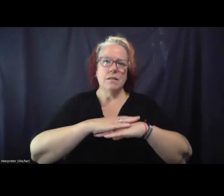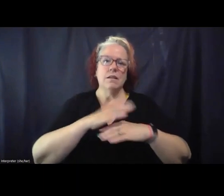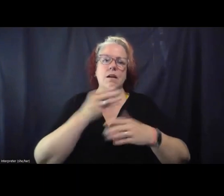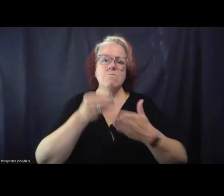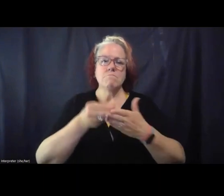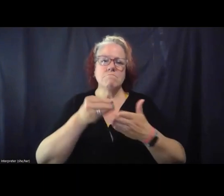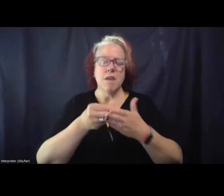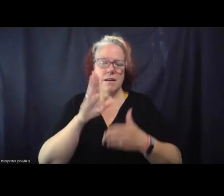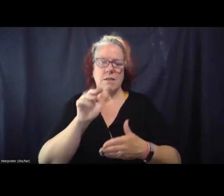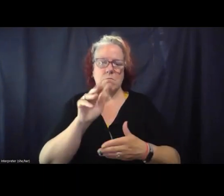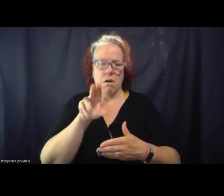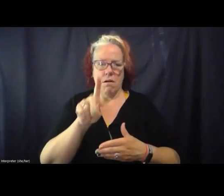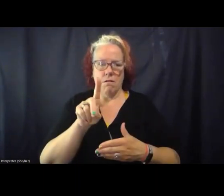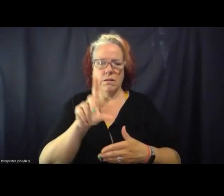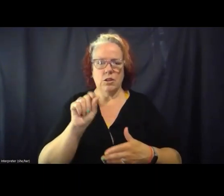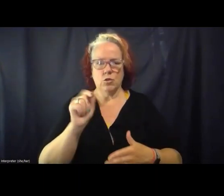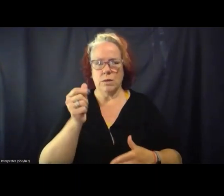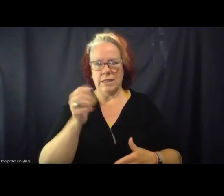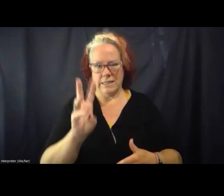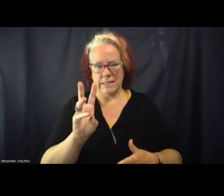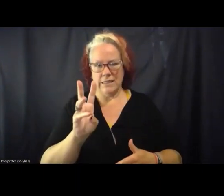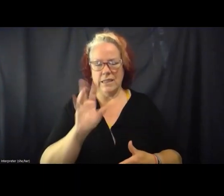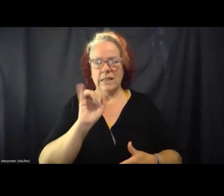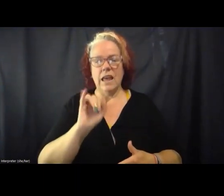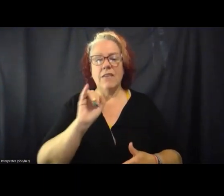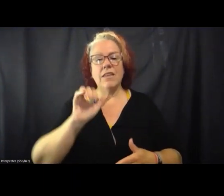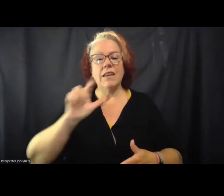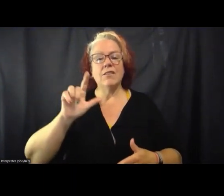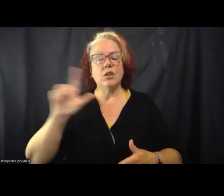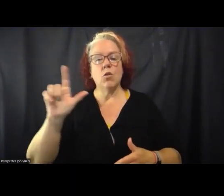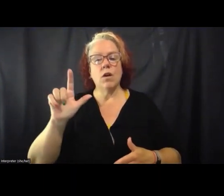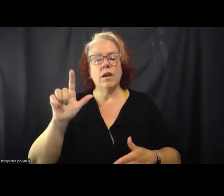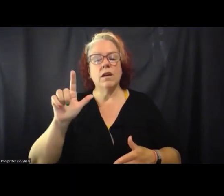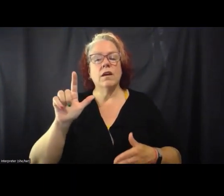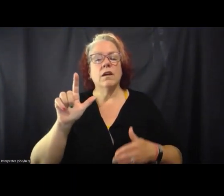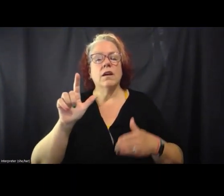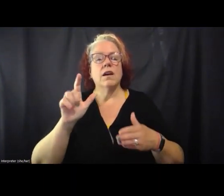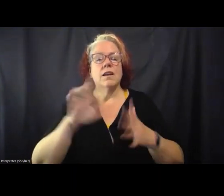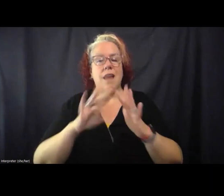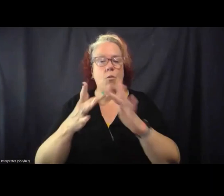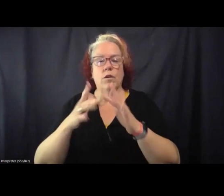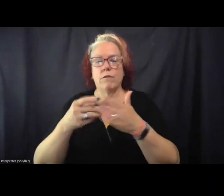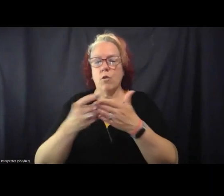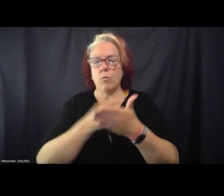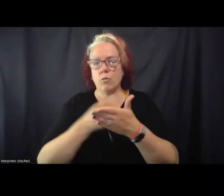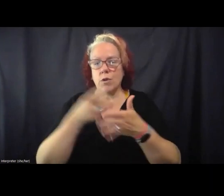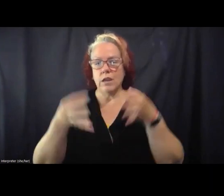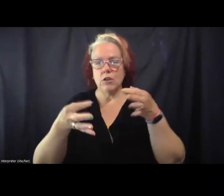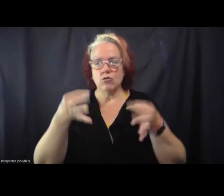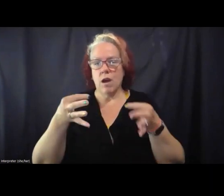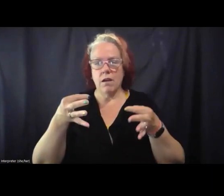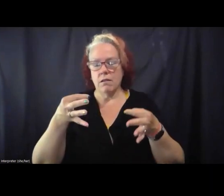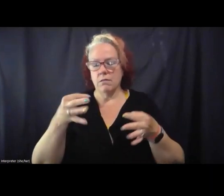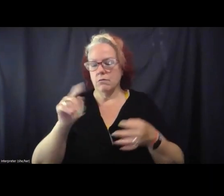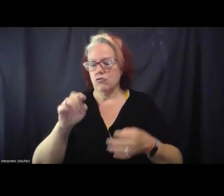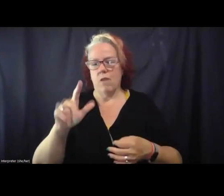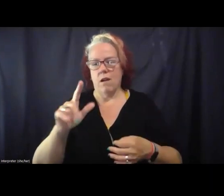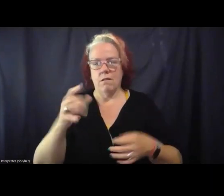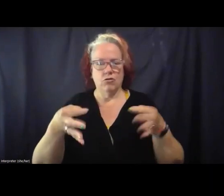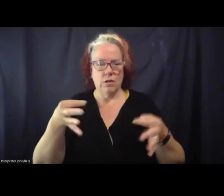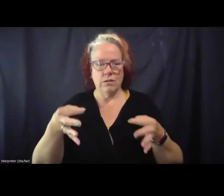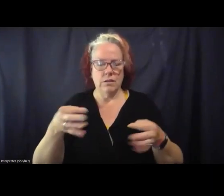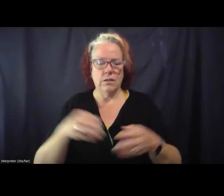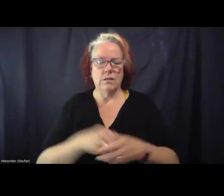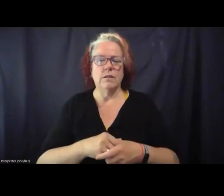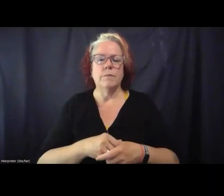Illinois Network for Pretrial Justice in 2019. In 2021, their joint statewide legislative